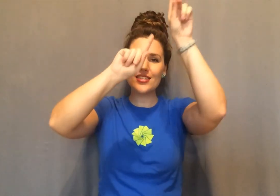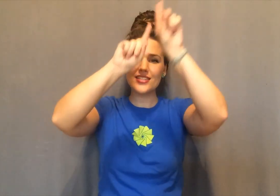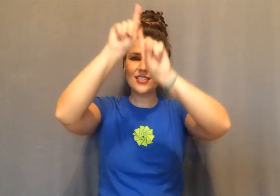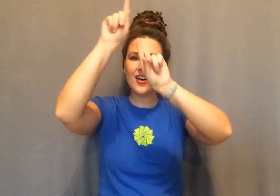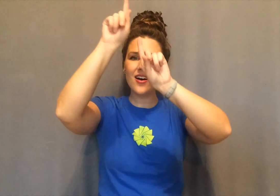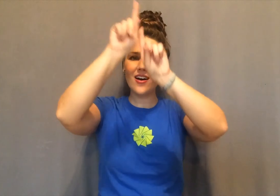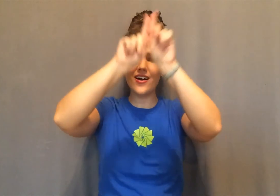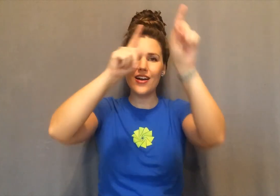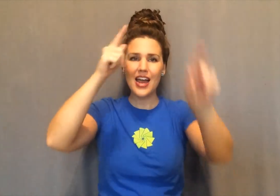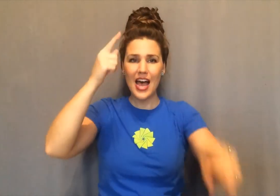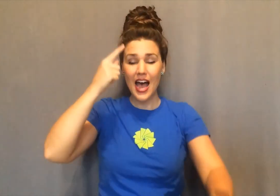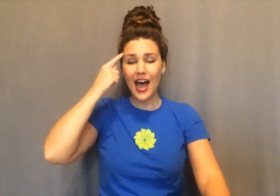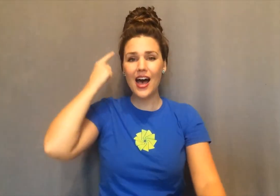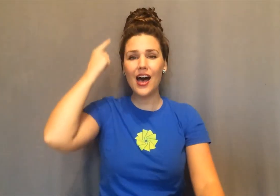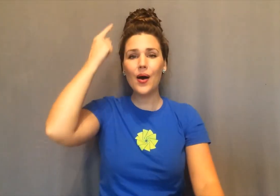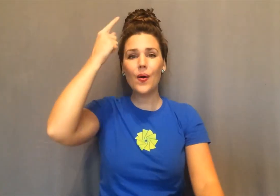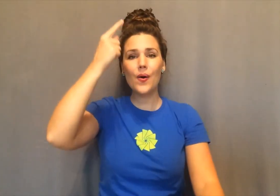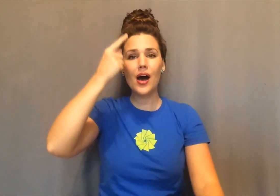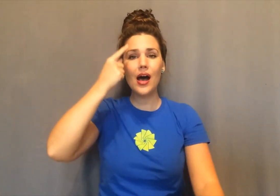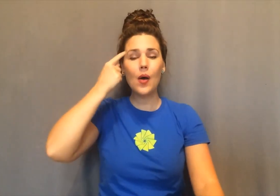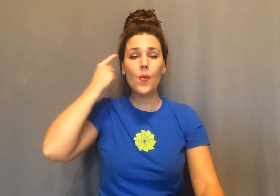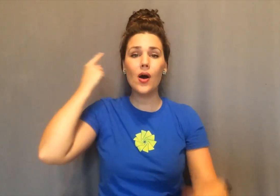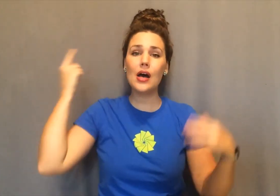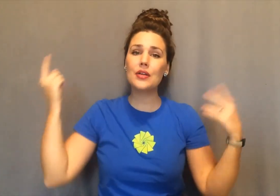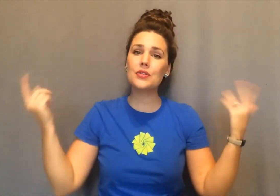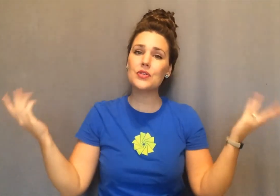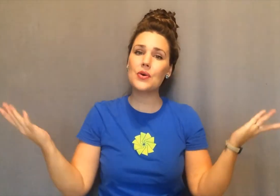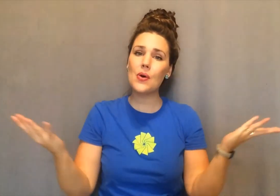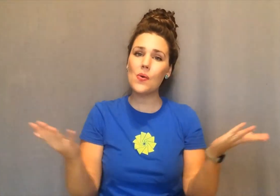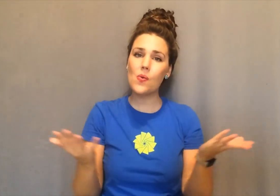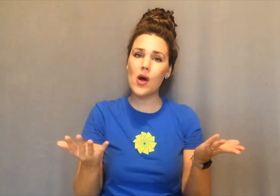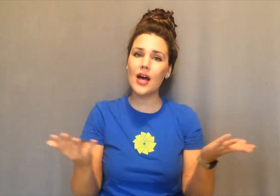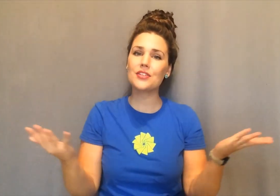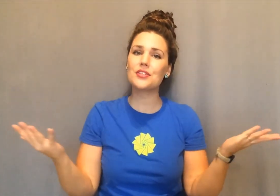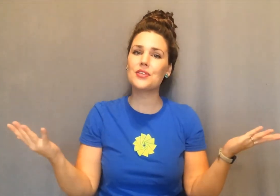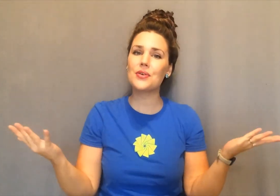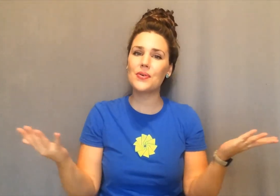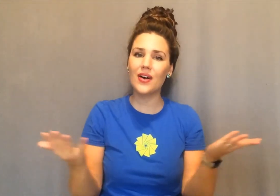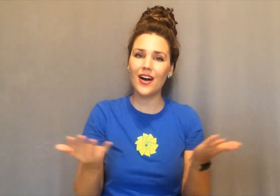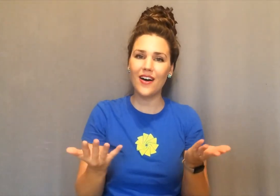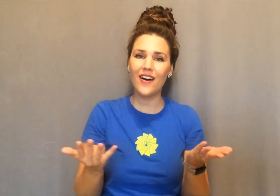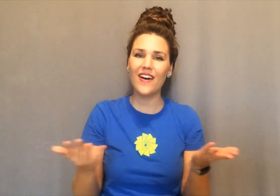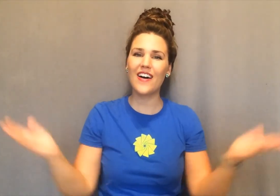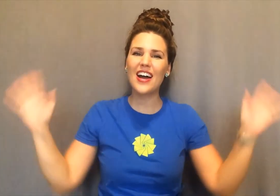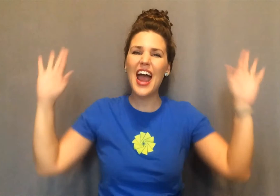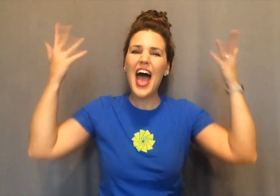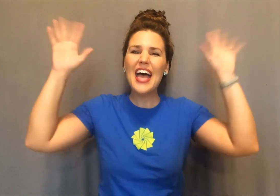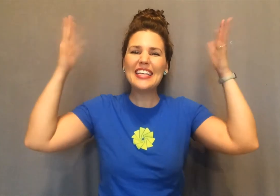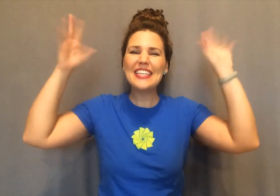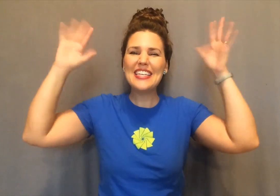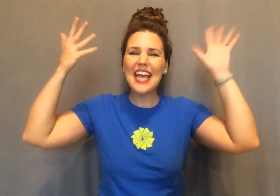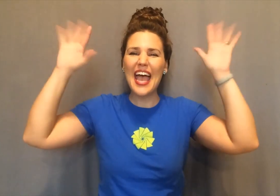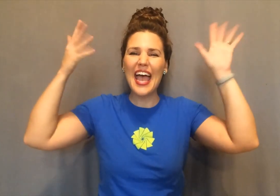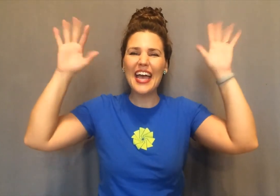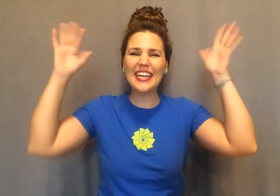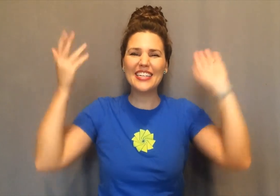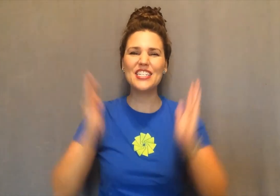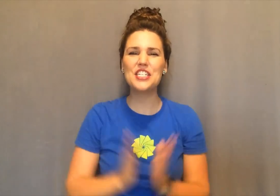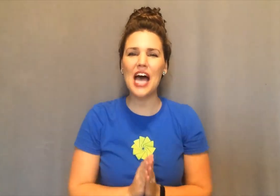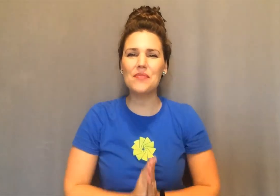star. How I wonder what you are. Yay! Good job,